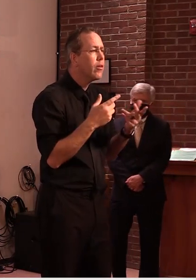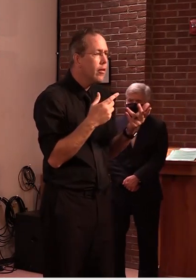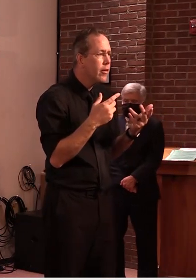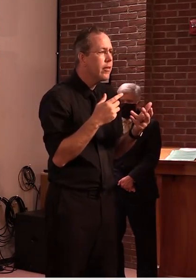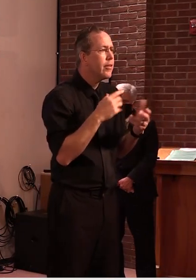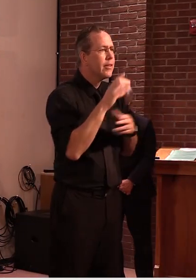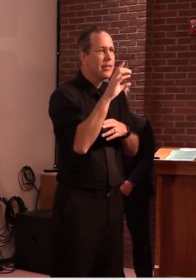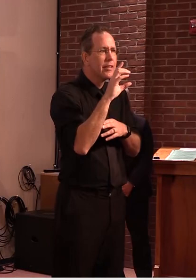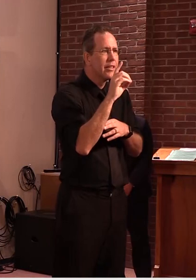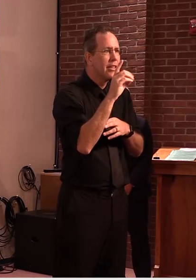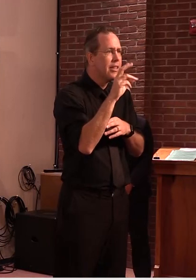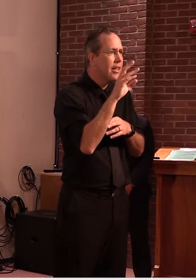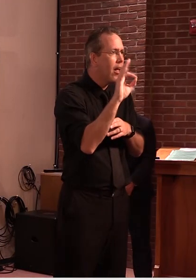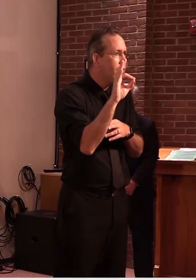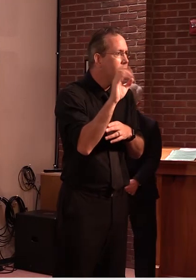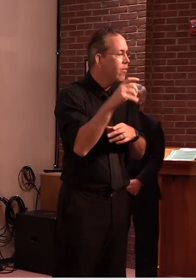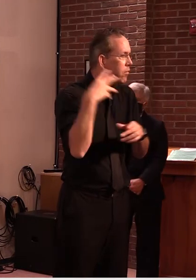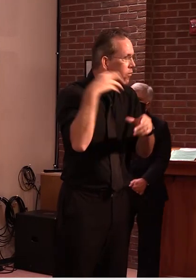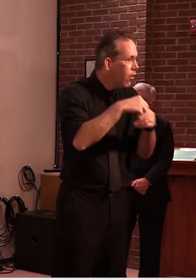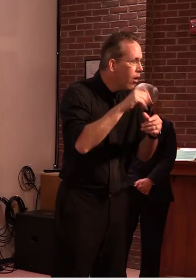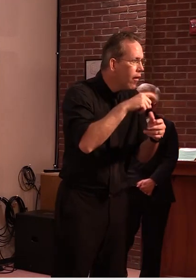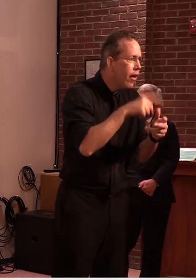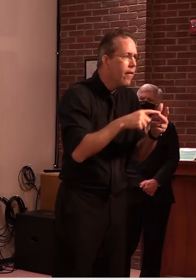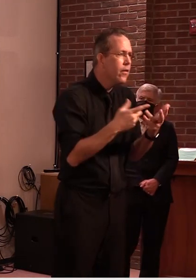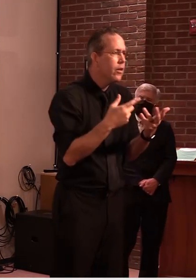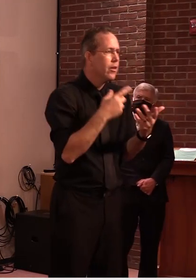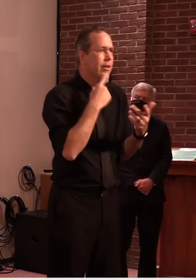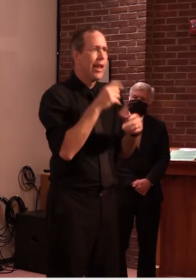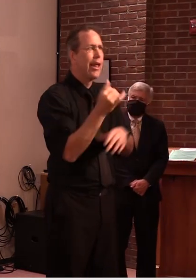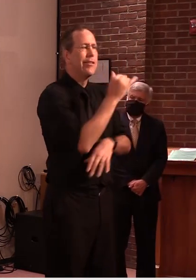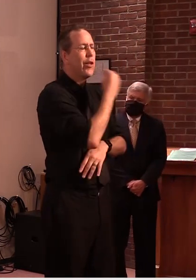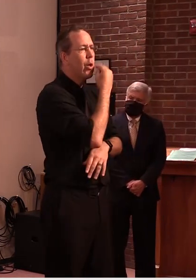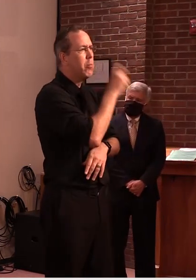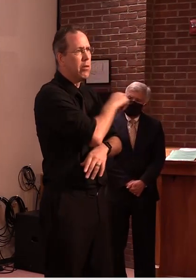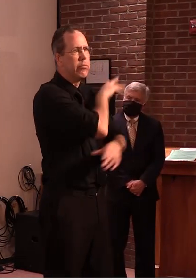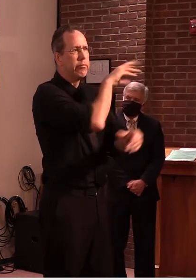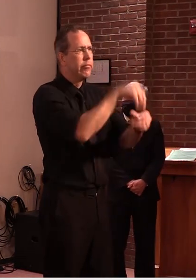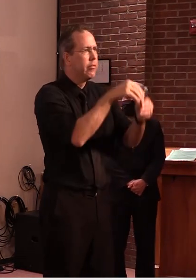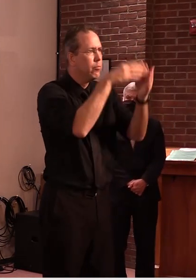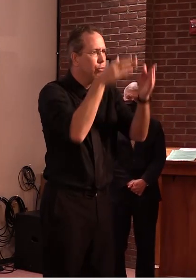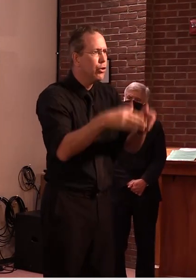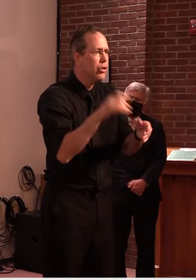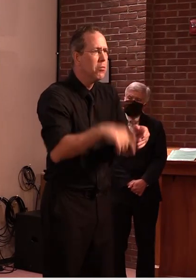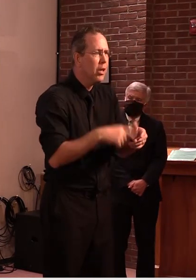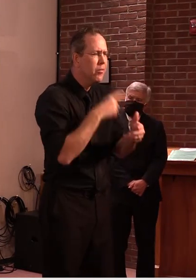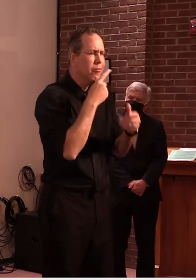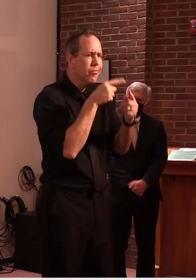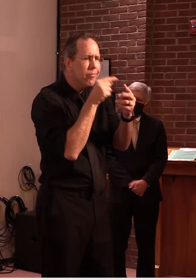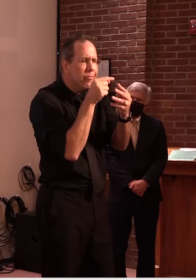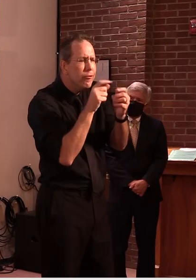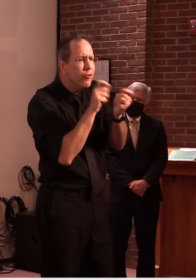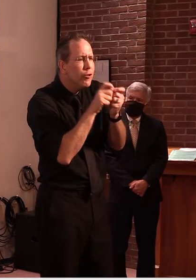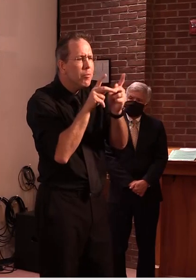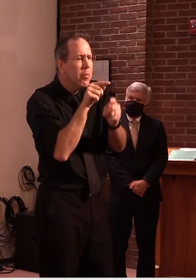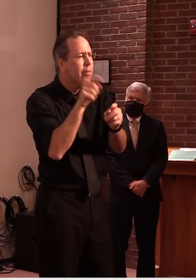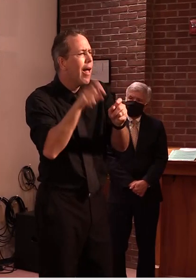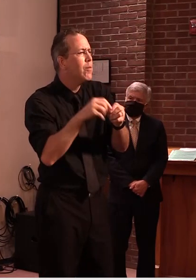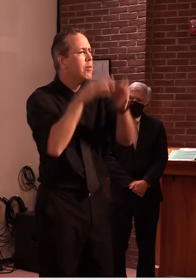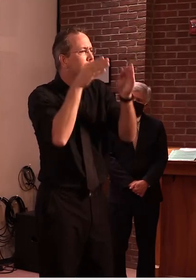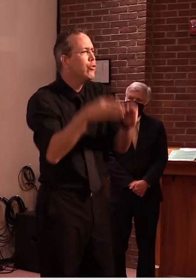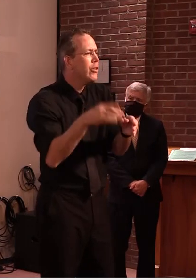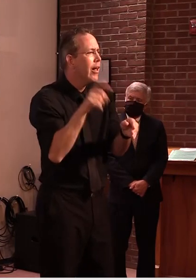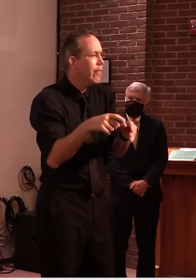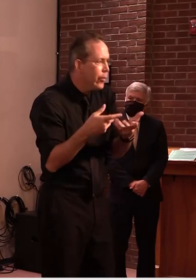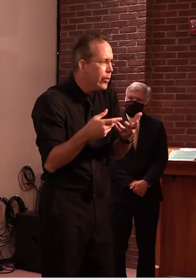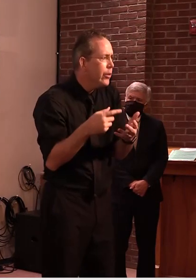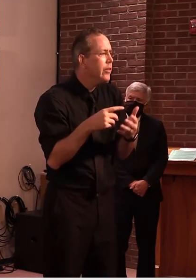and performing the duties at hand so it's not it's not quite the same I mean we just don't need